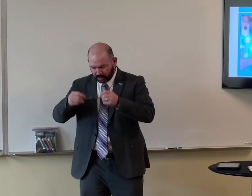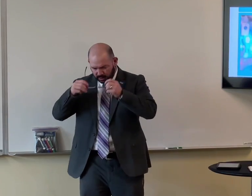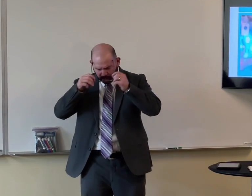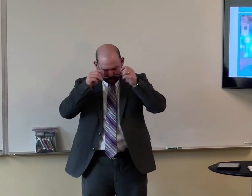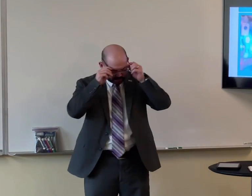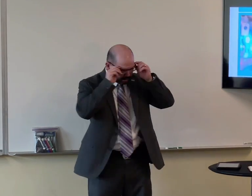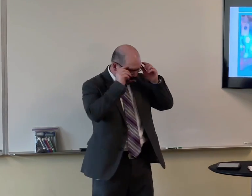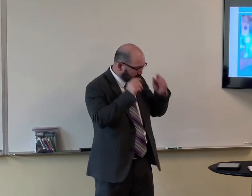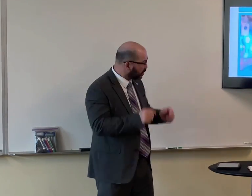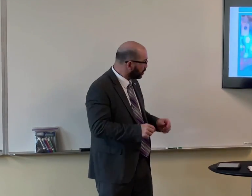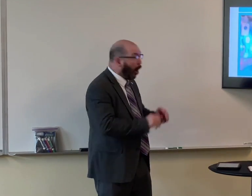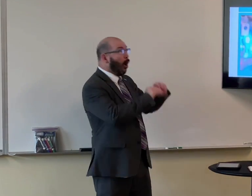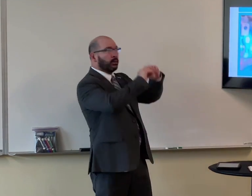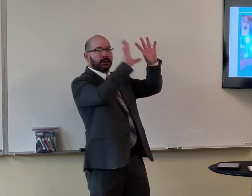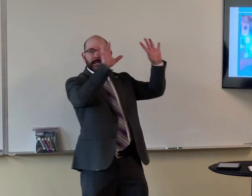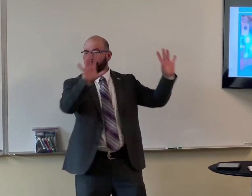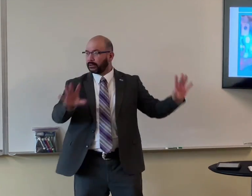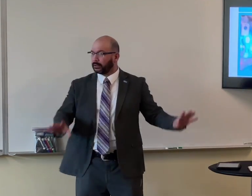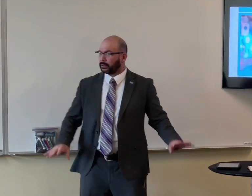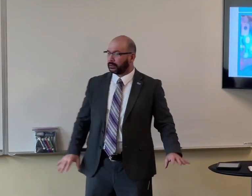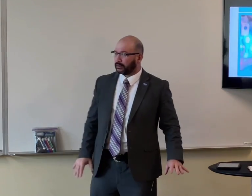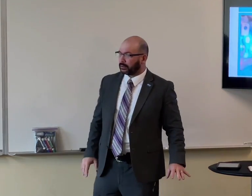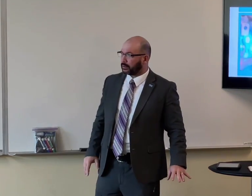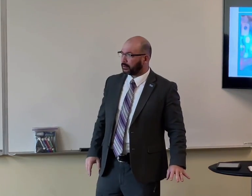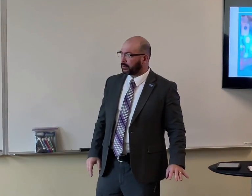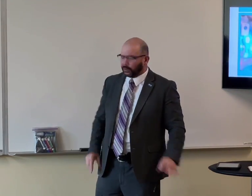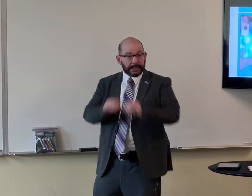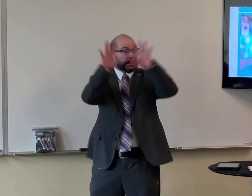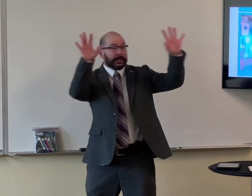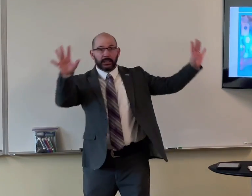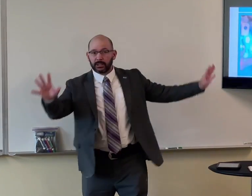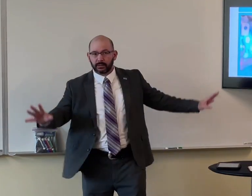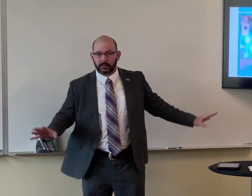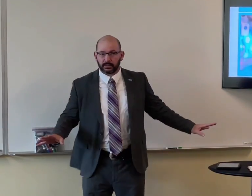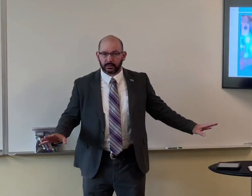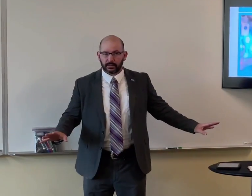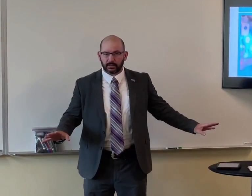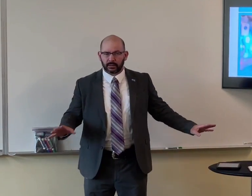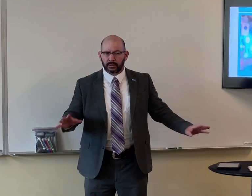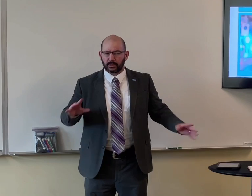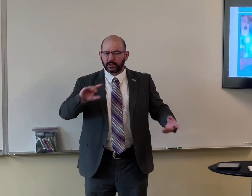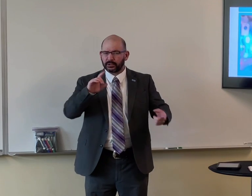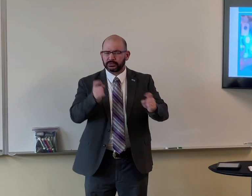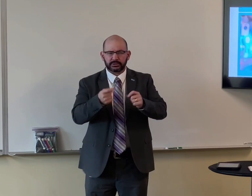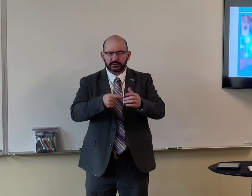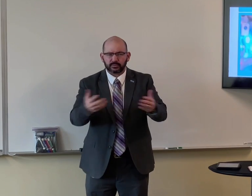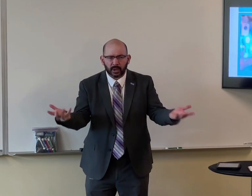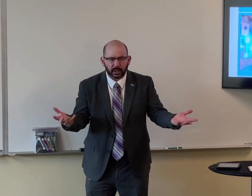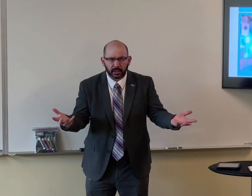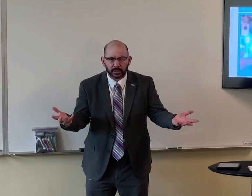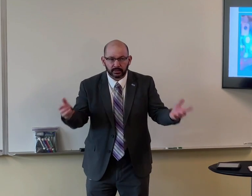And you put, he changes and it all becomes clear. What changed?